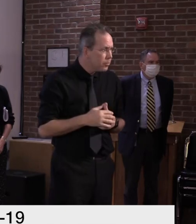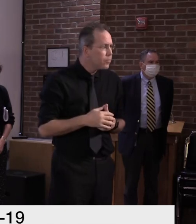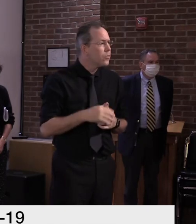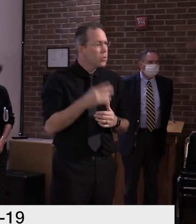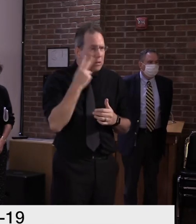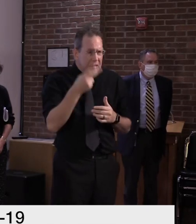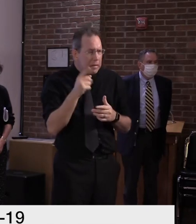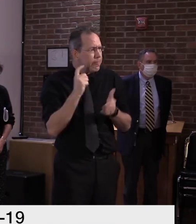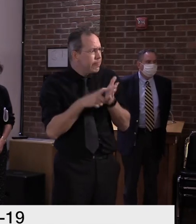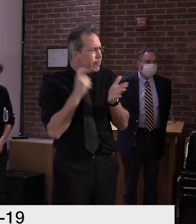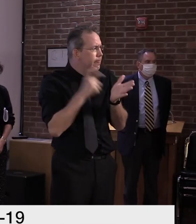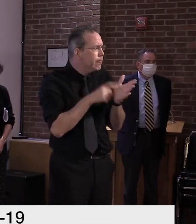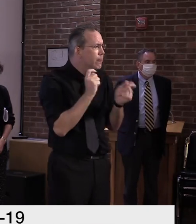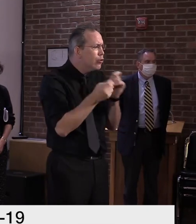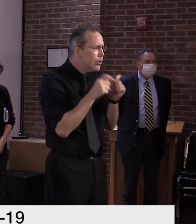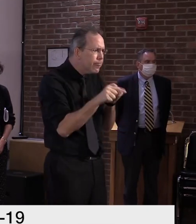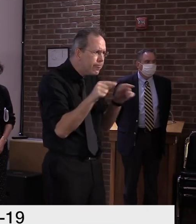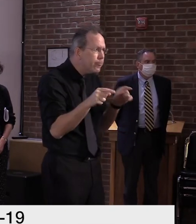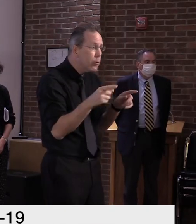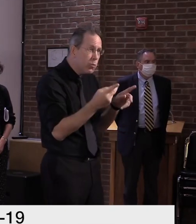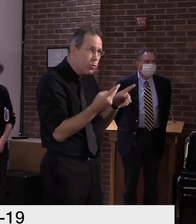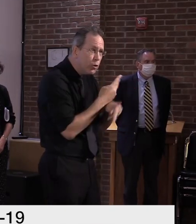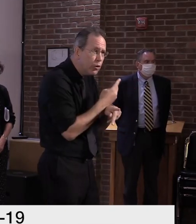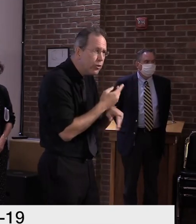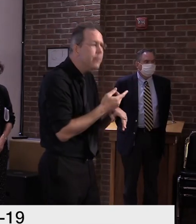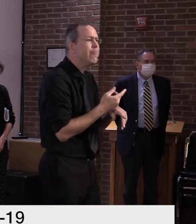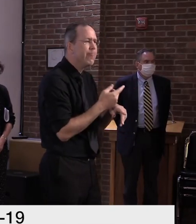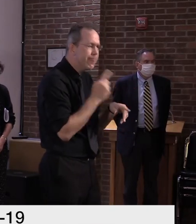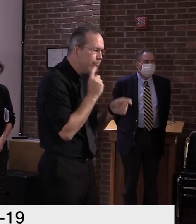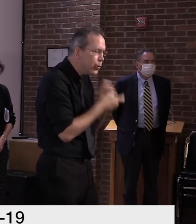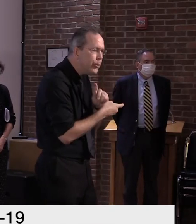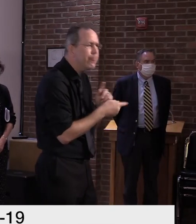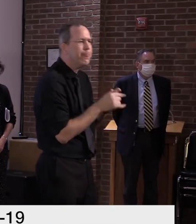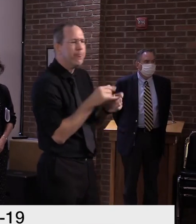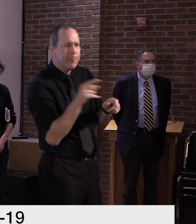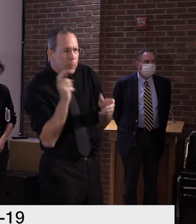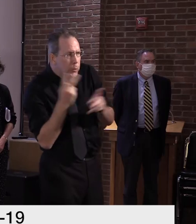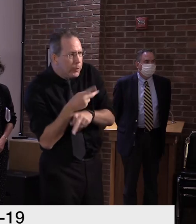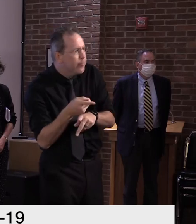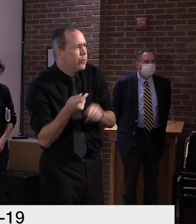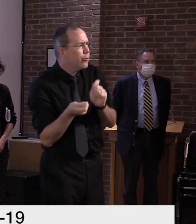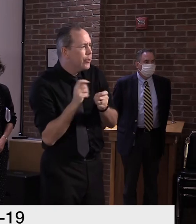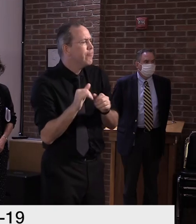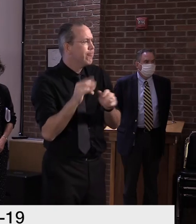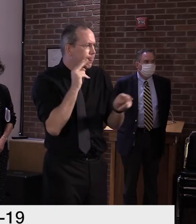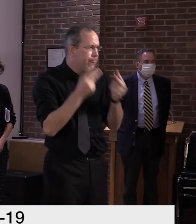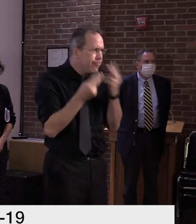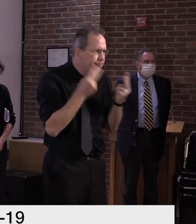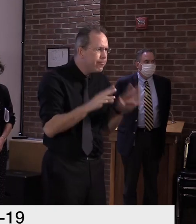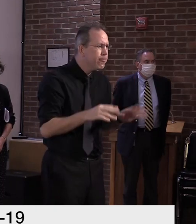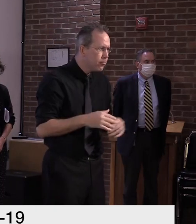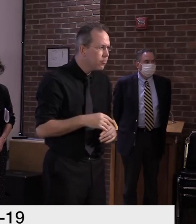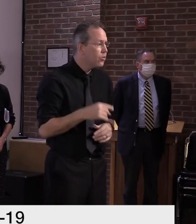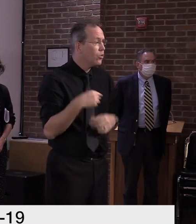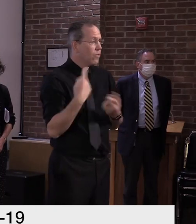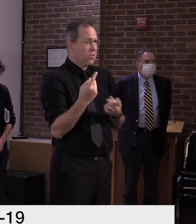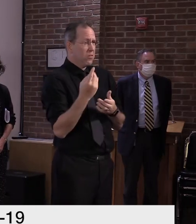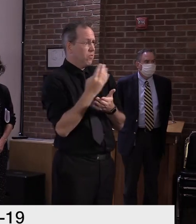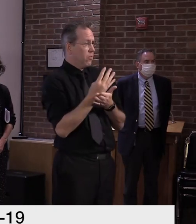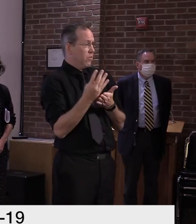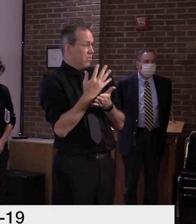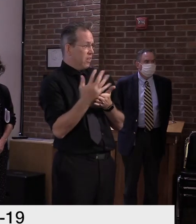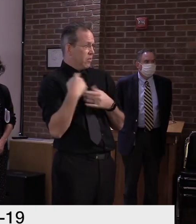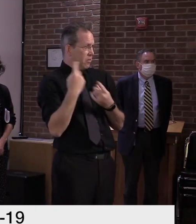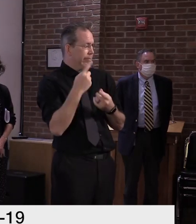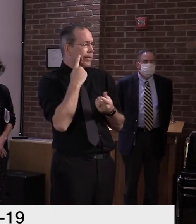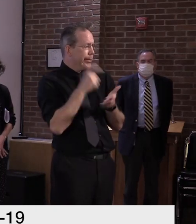the map would contract. And that's exactly what we've seen happen over the last four or five weeks. Here in New England,